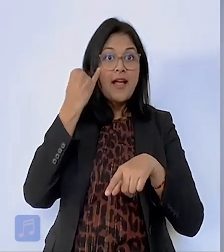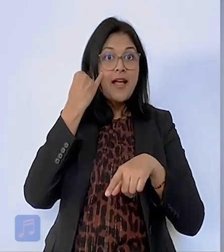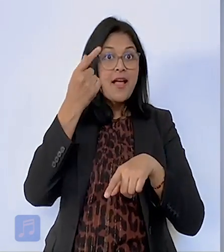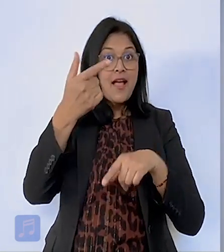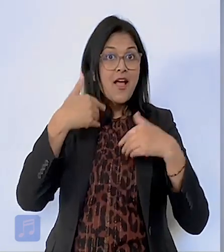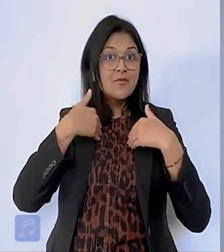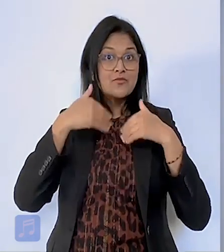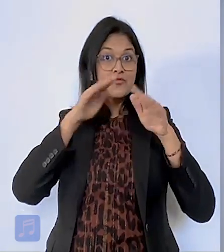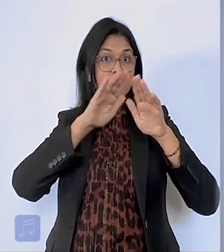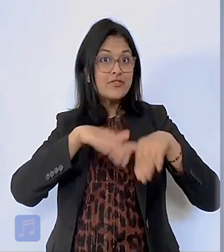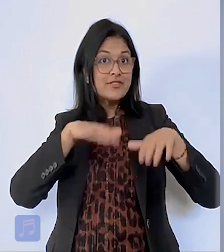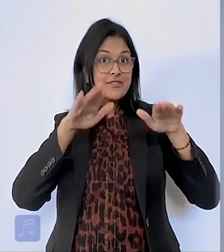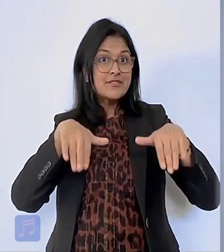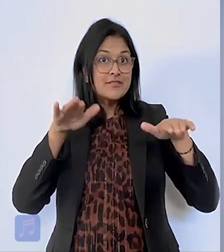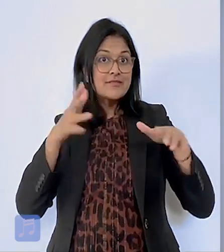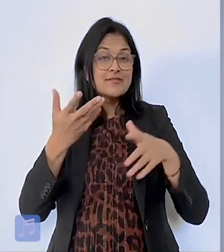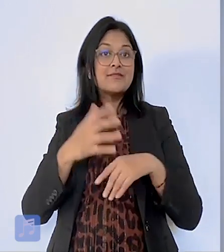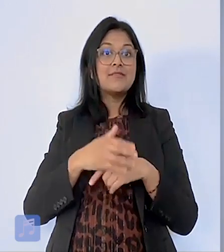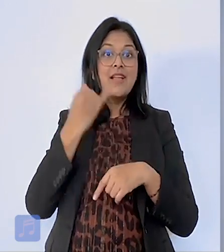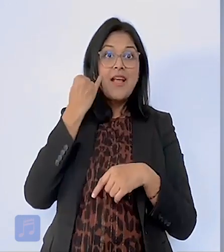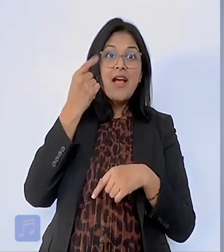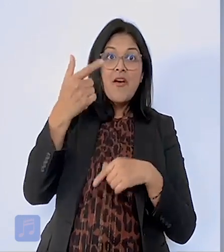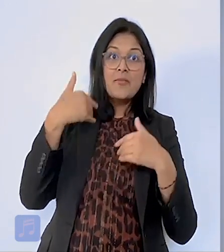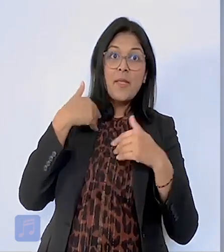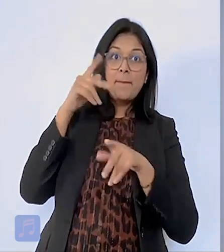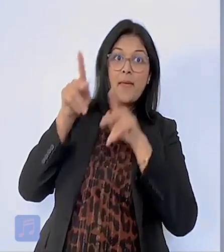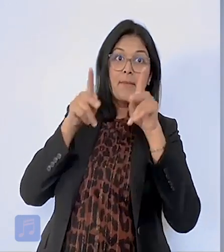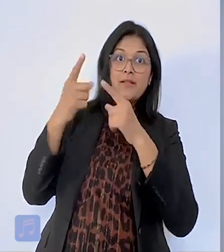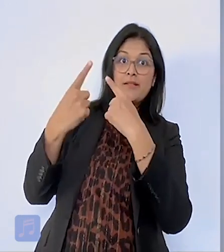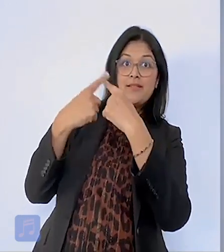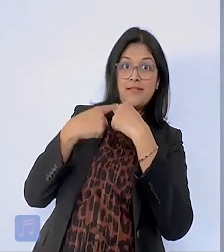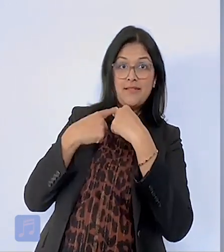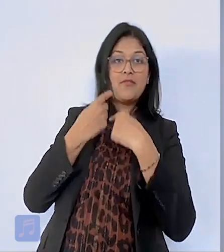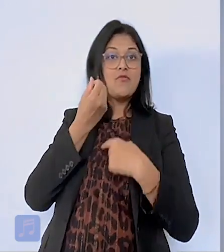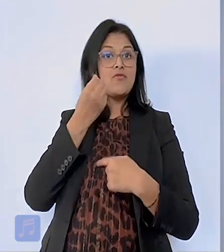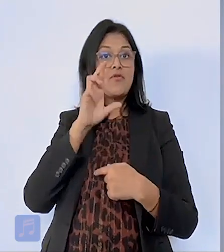have children, dependents, or are disabled.